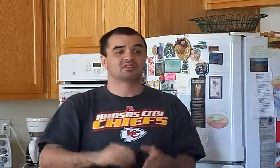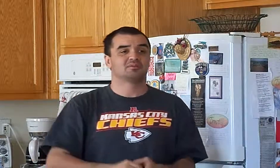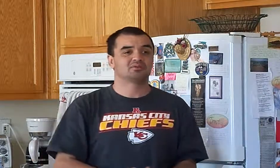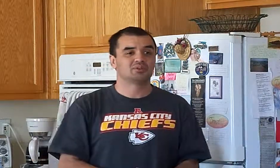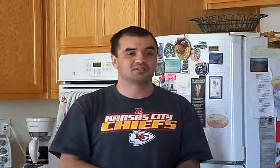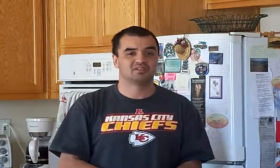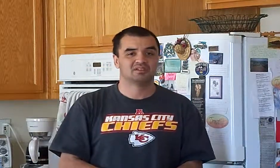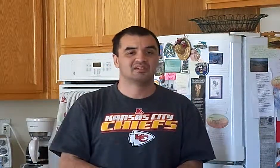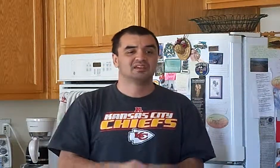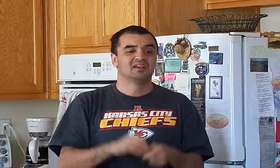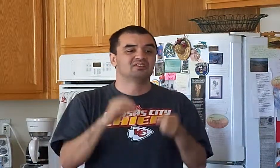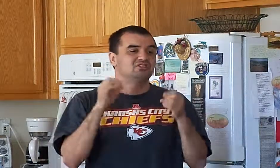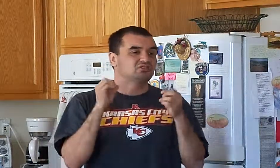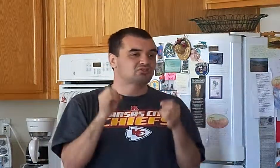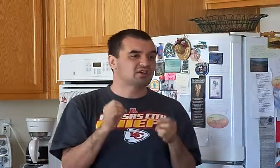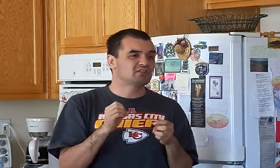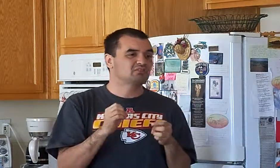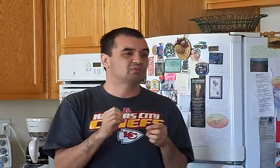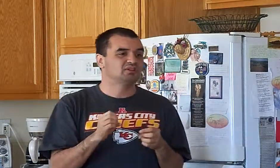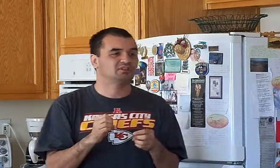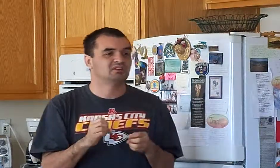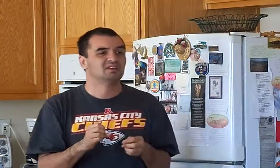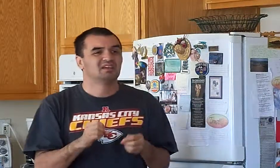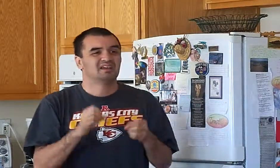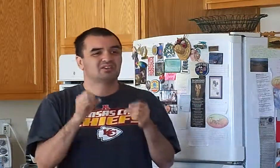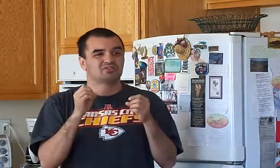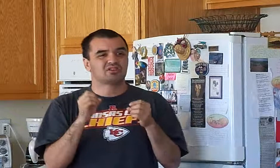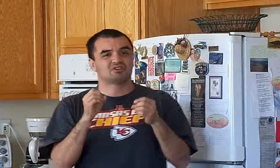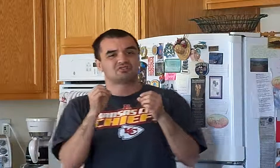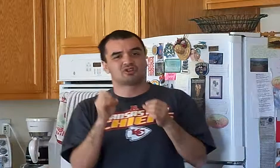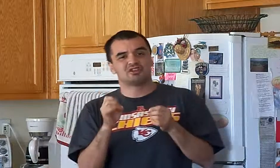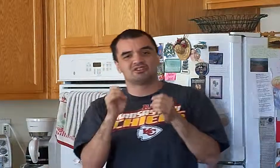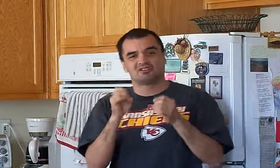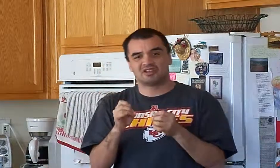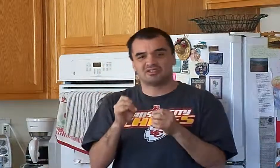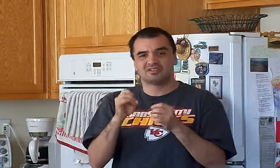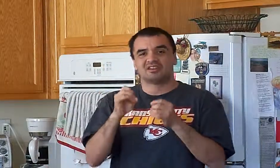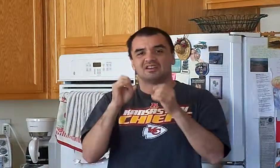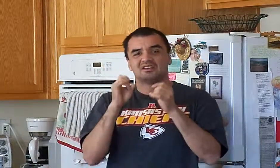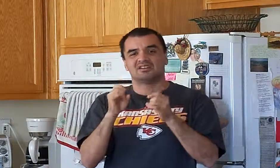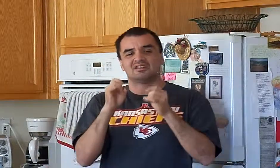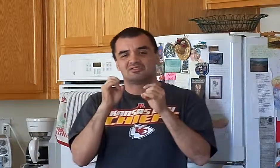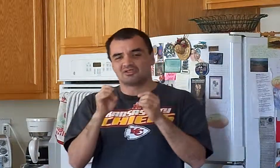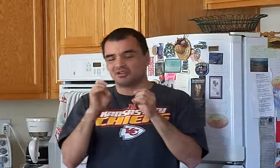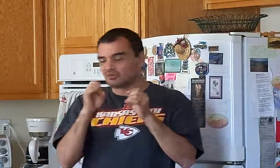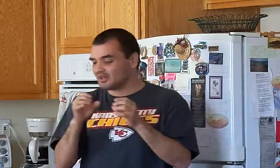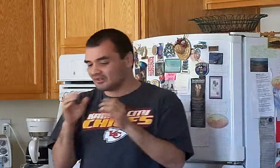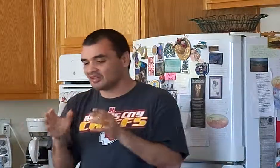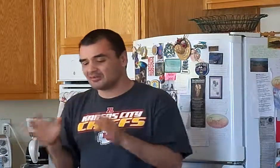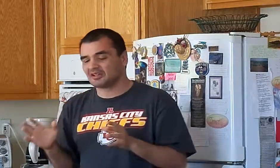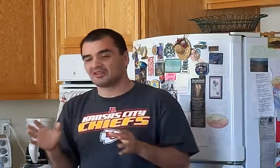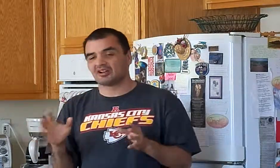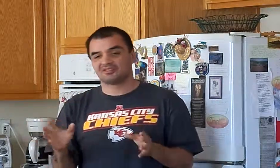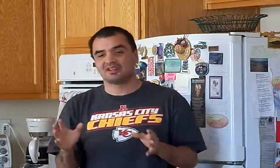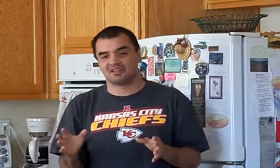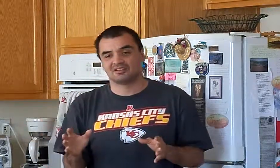dumbest reason. It's the strangest reason, and in a strange sense, in a strange way, it does make a lot of sense.